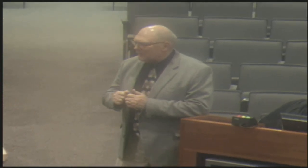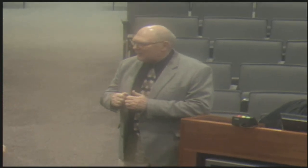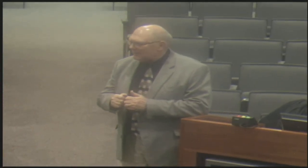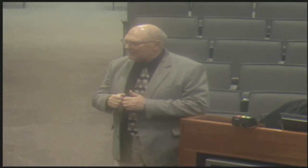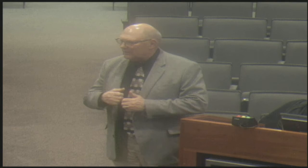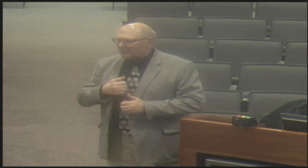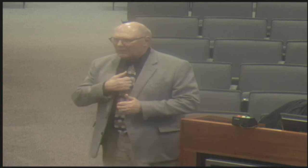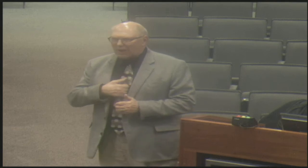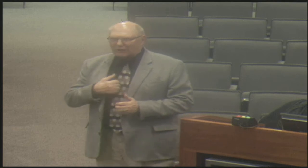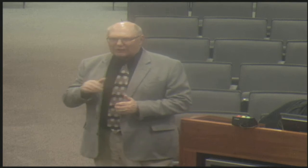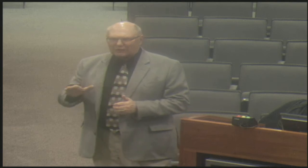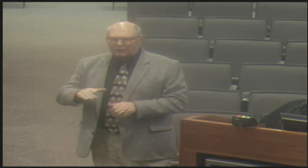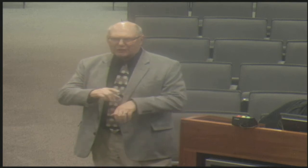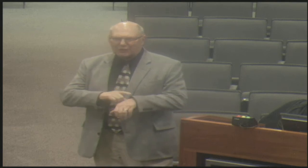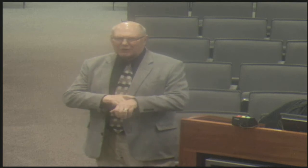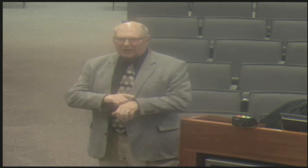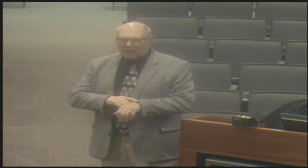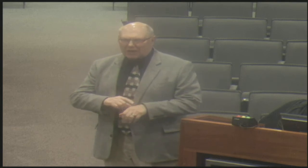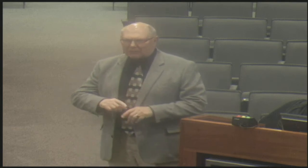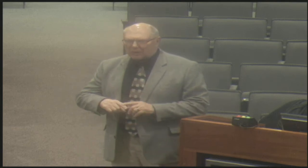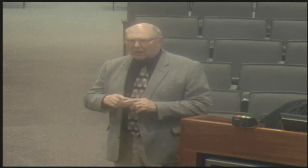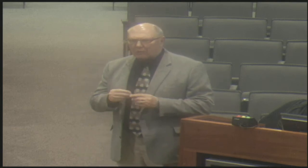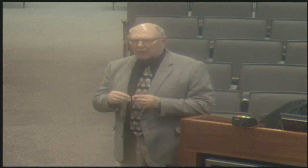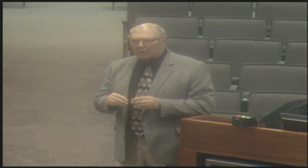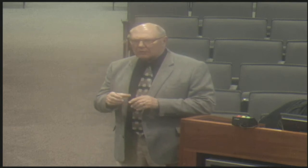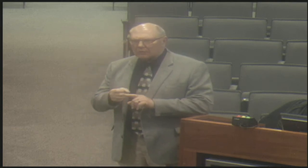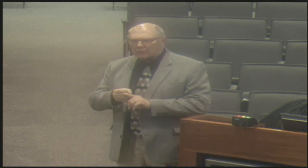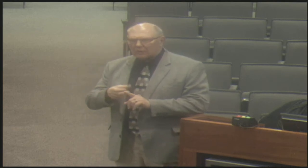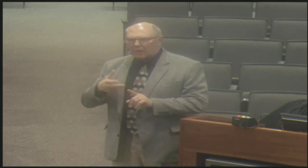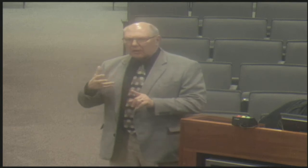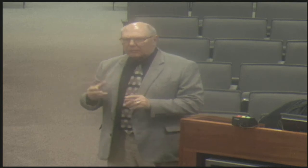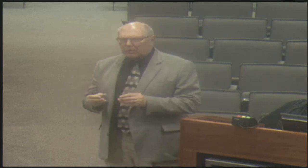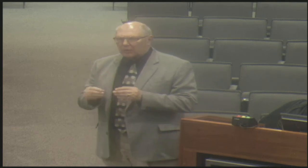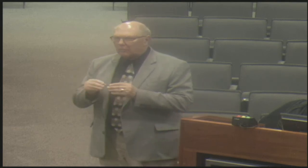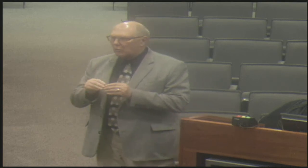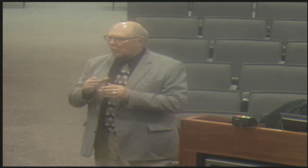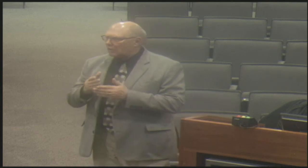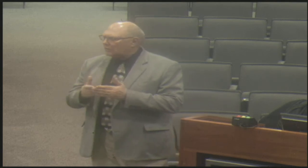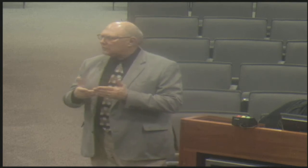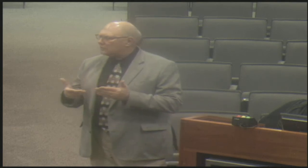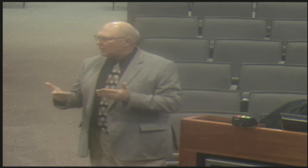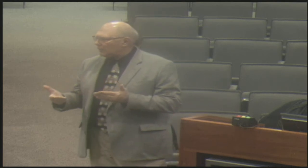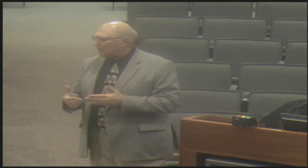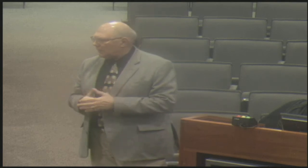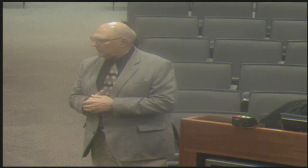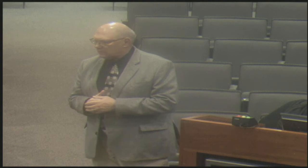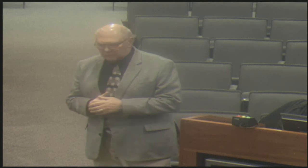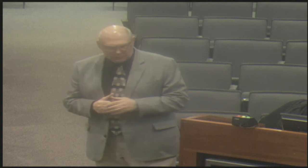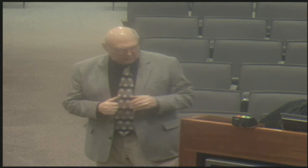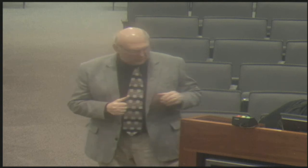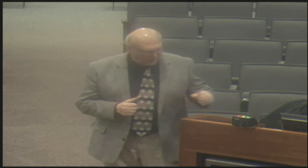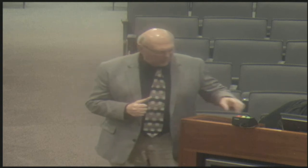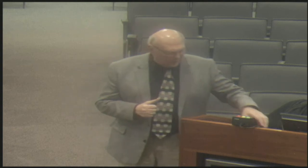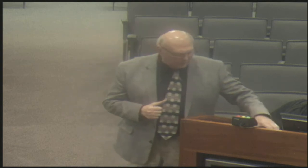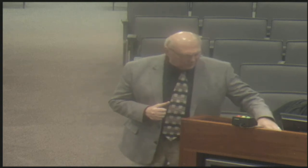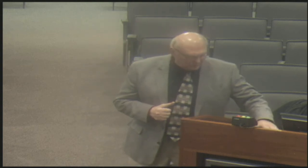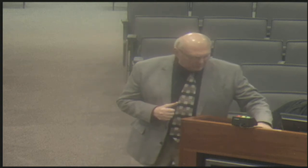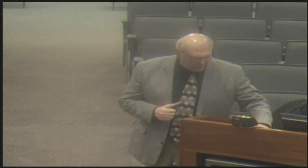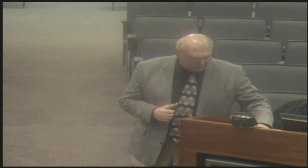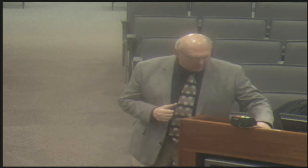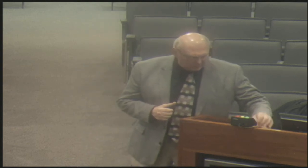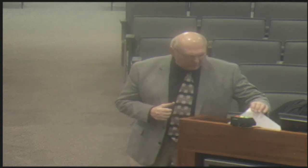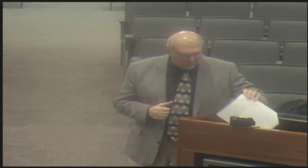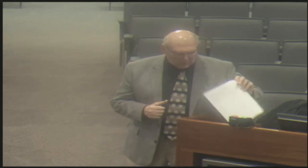So I will finish up, and I apologize for taking up a lot of the commissioner's time, but I did want to take a moment to